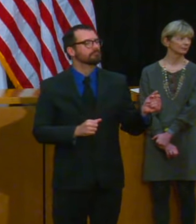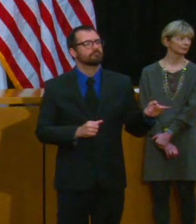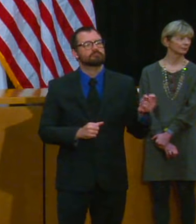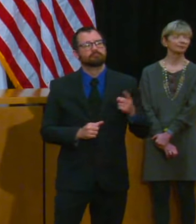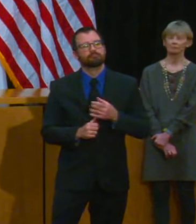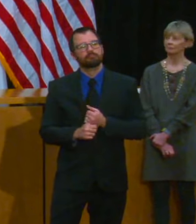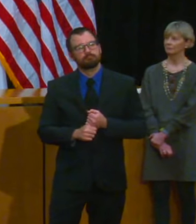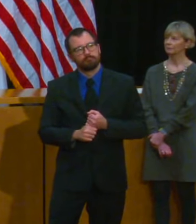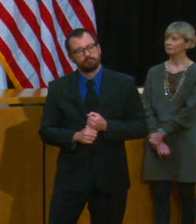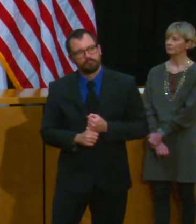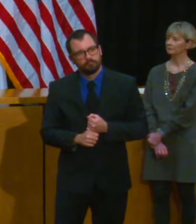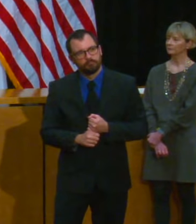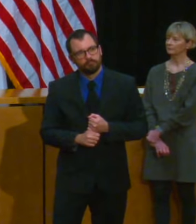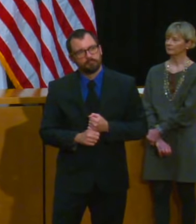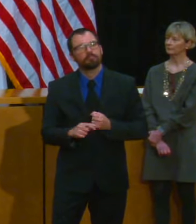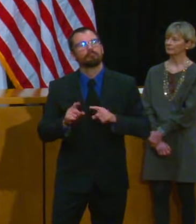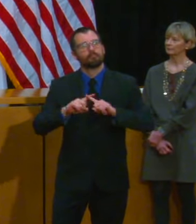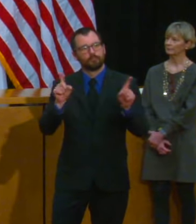starting to talk about reopening